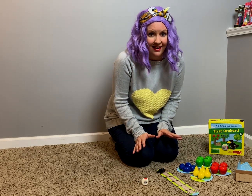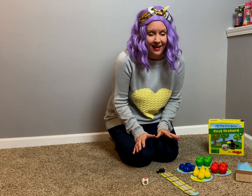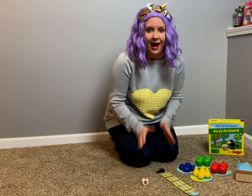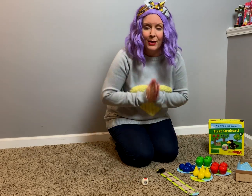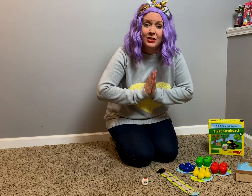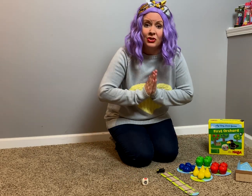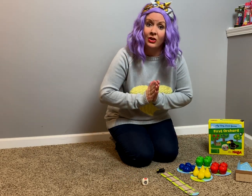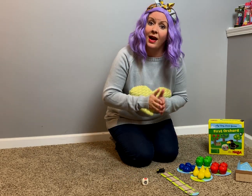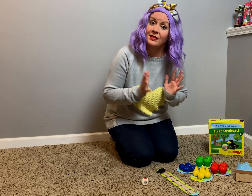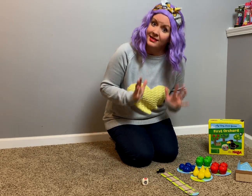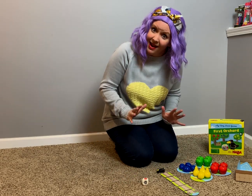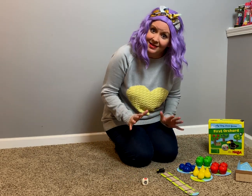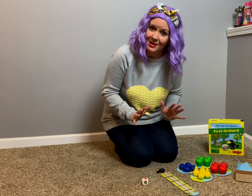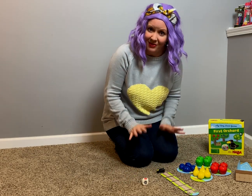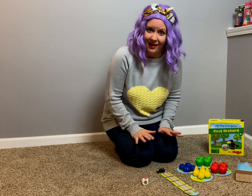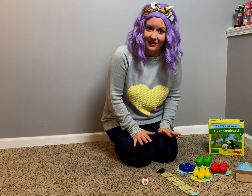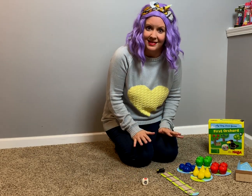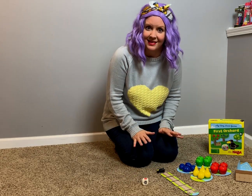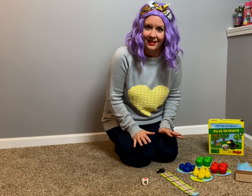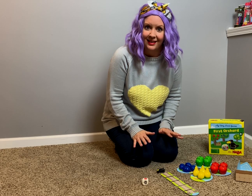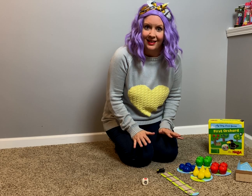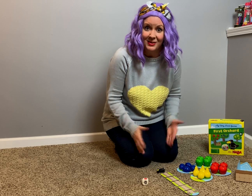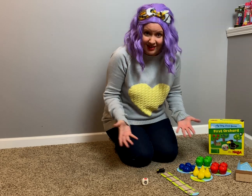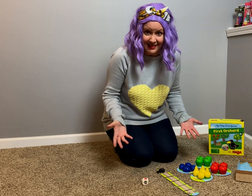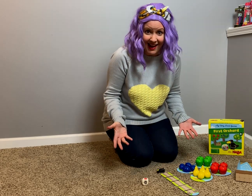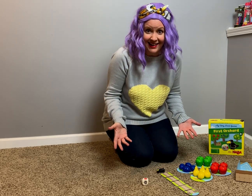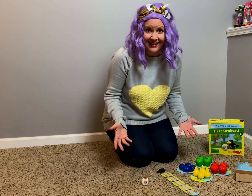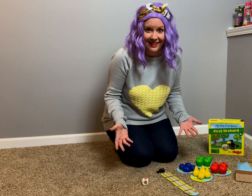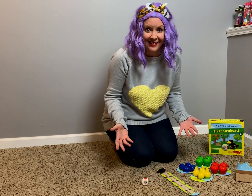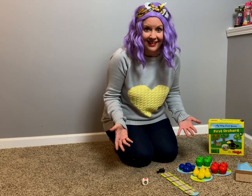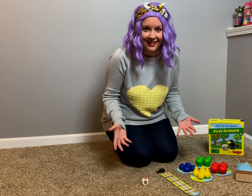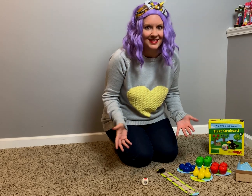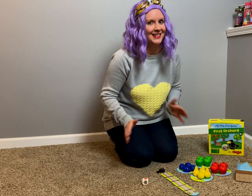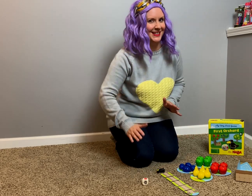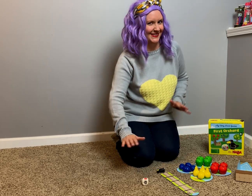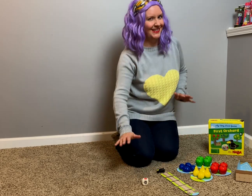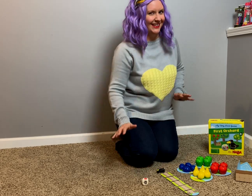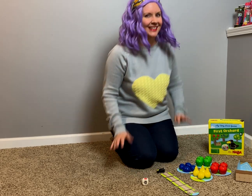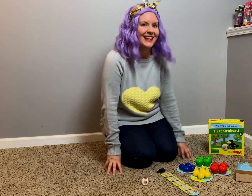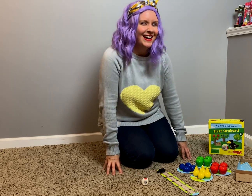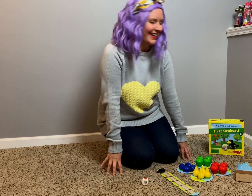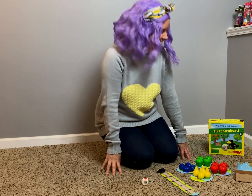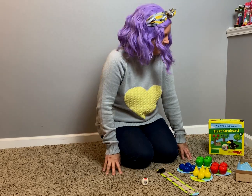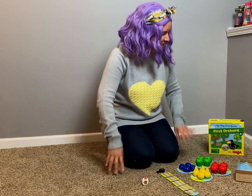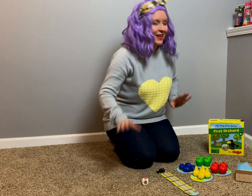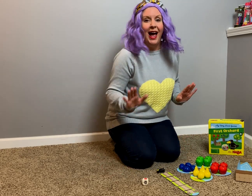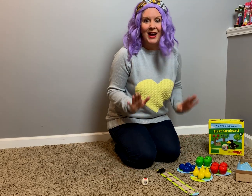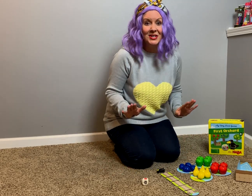I want to show you how to sign some things. You want to sign? Cool! Okay, I want to